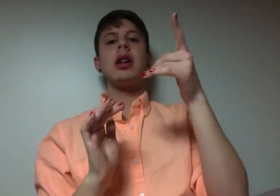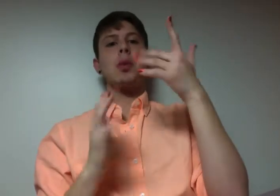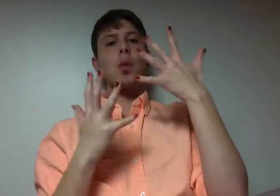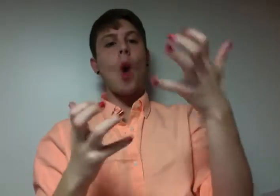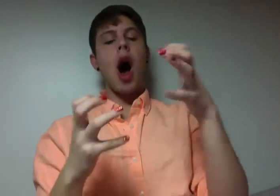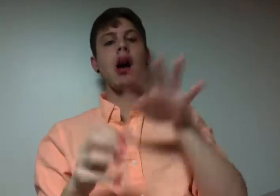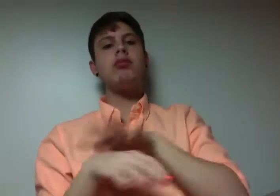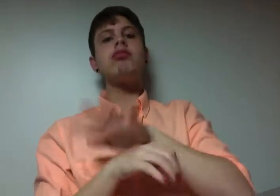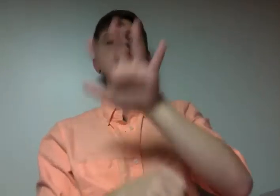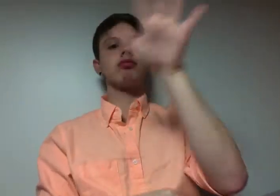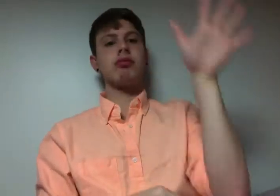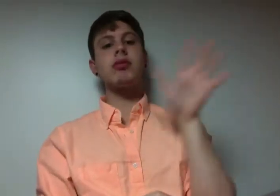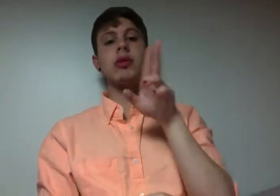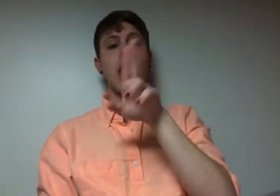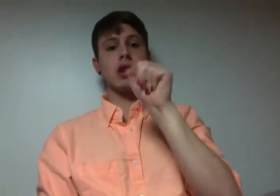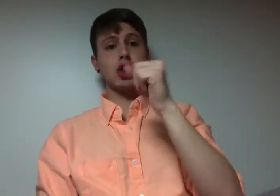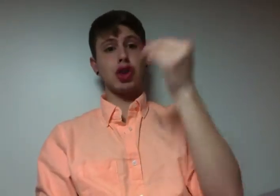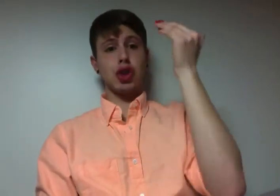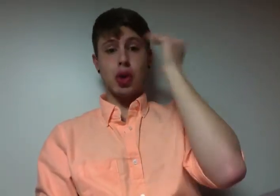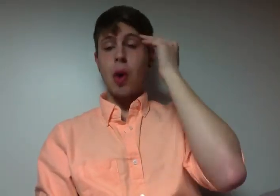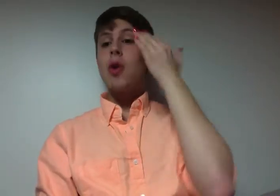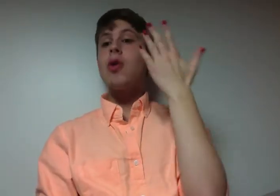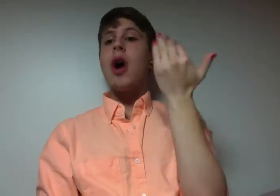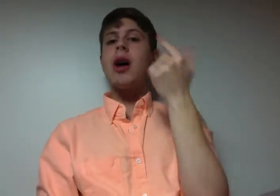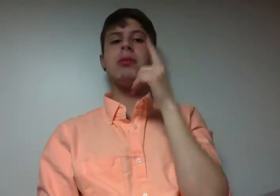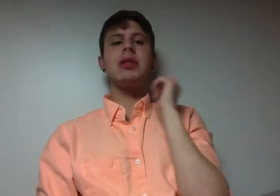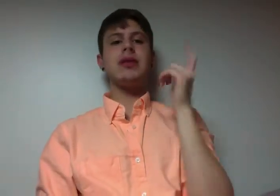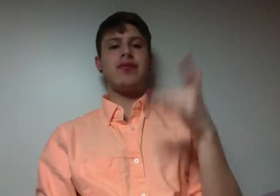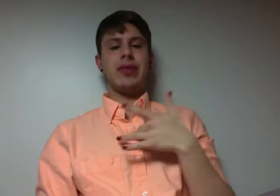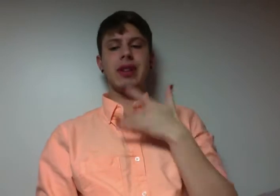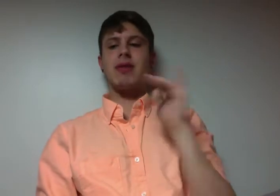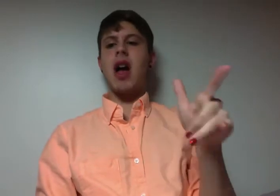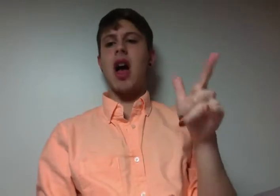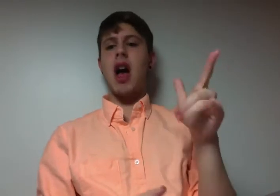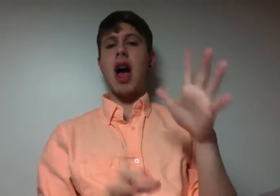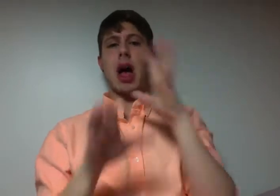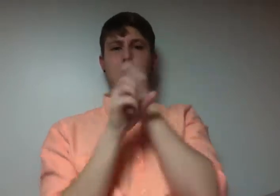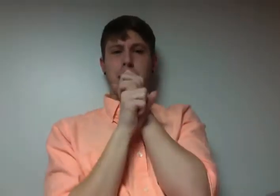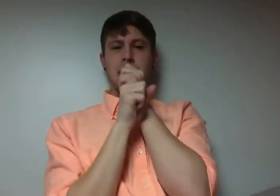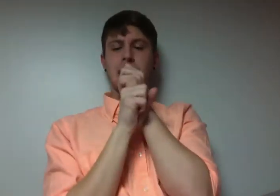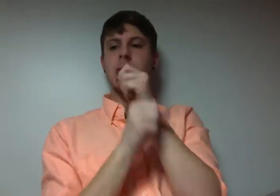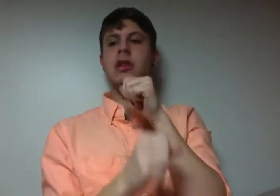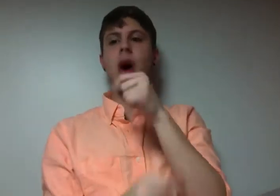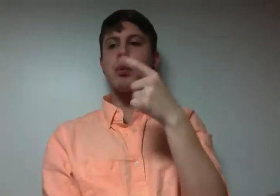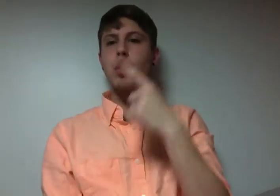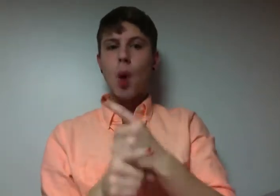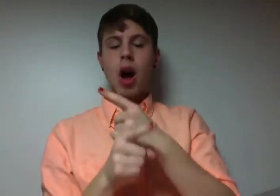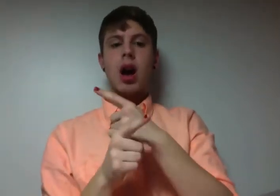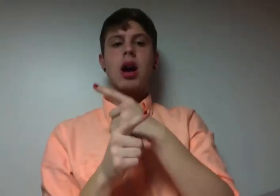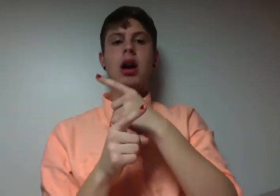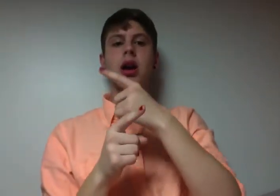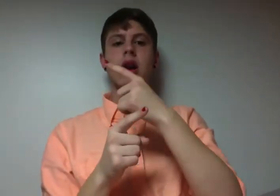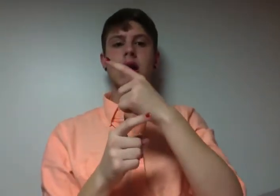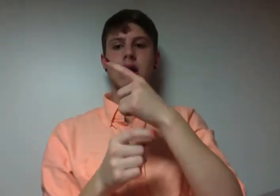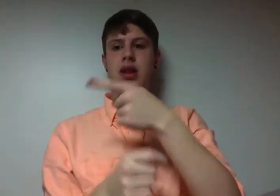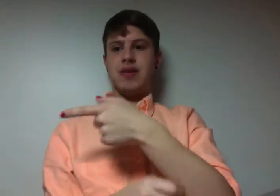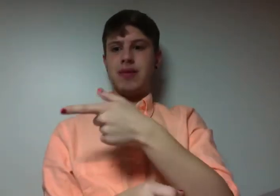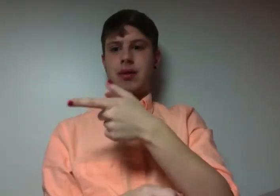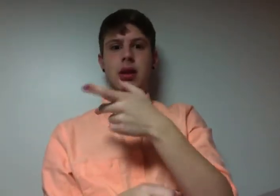grandpa, can I have a Sammy Knots? Check your little jumpsuit, and some house slippers. Lookie ground with a jacket that I found, nigga. I had a broken keyboard, I